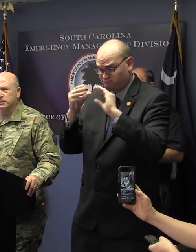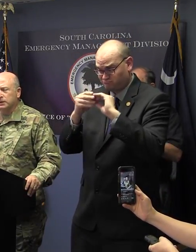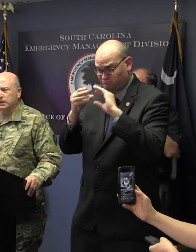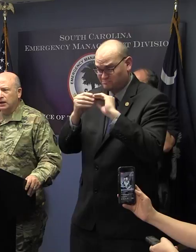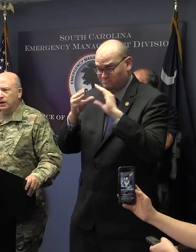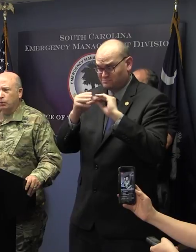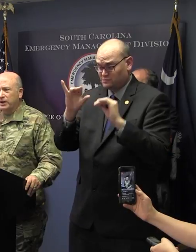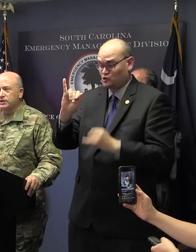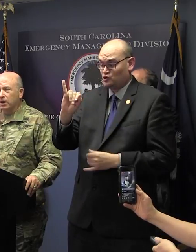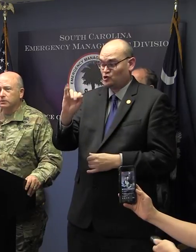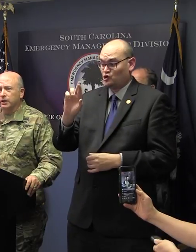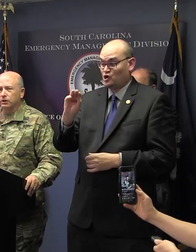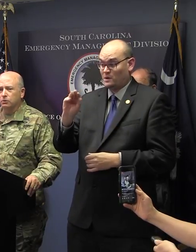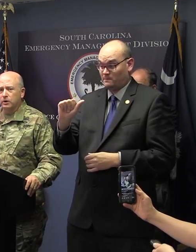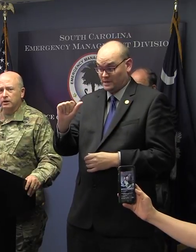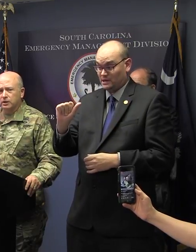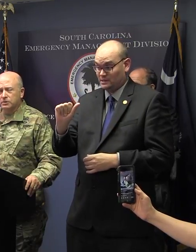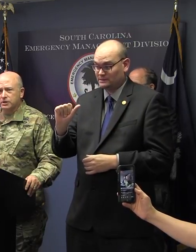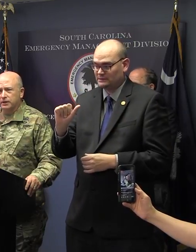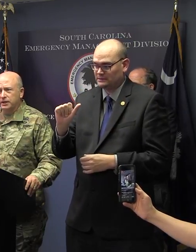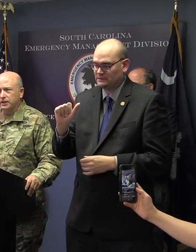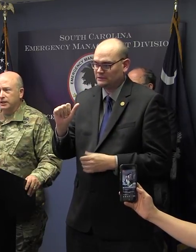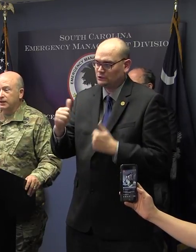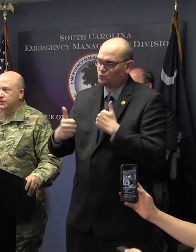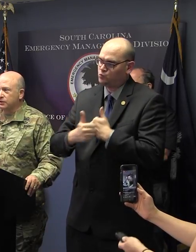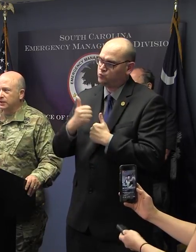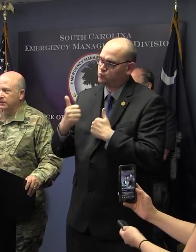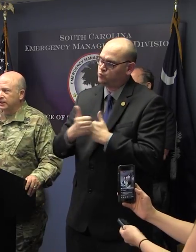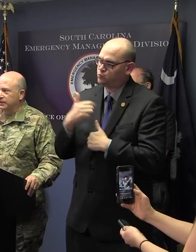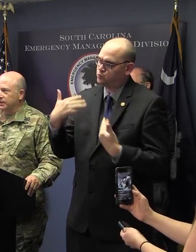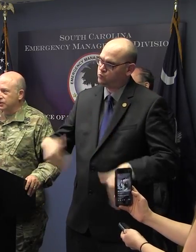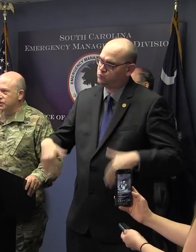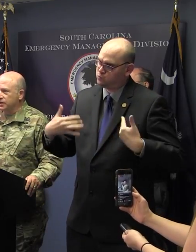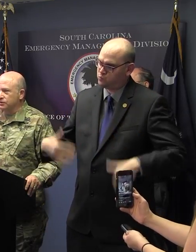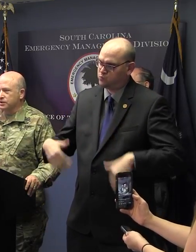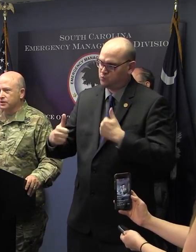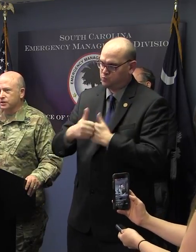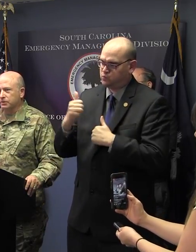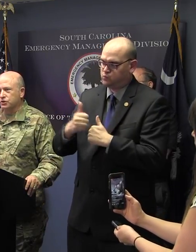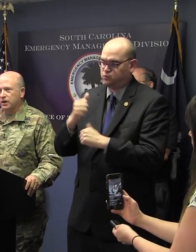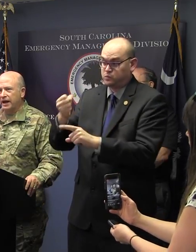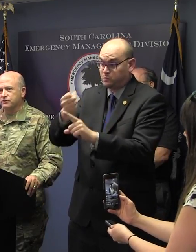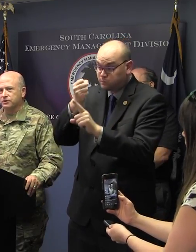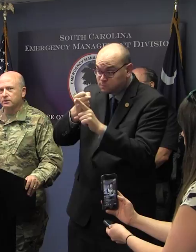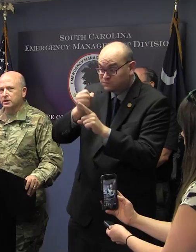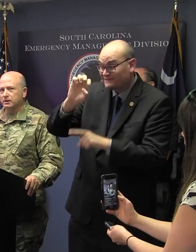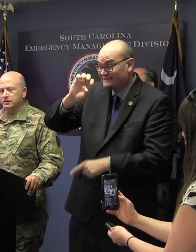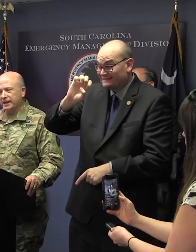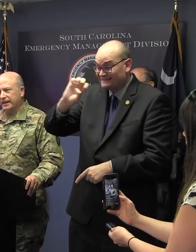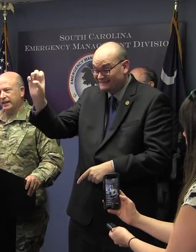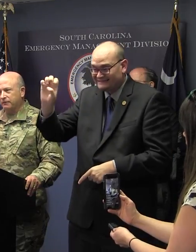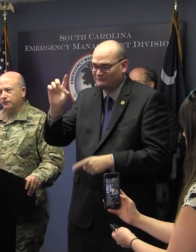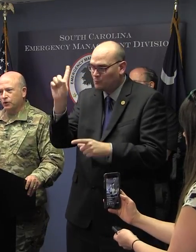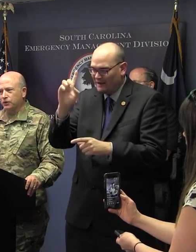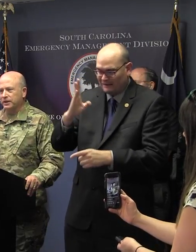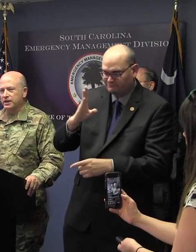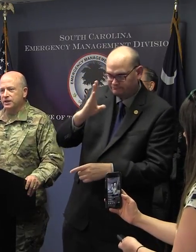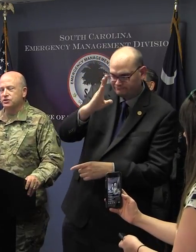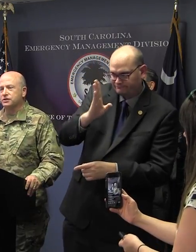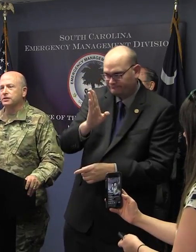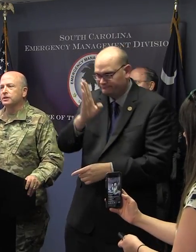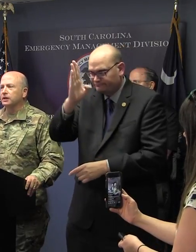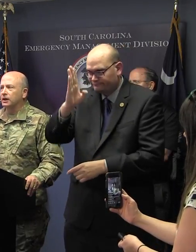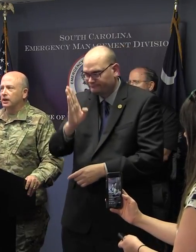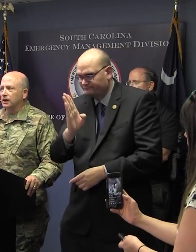storm. We don't know where Irma is going to hit, if it's going to even hit the East Coast. Some of the tracks are taking it further